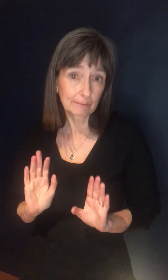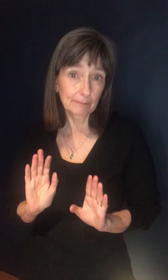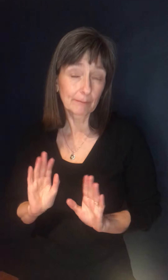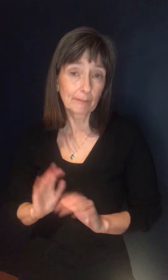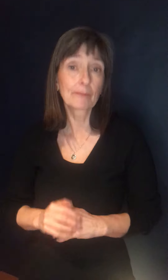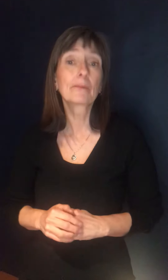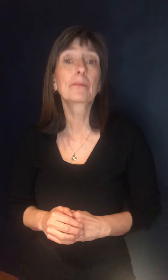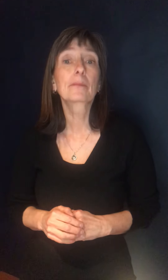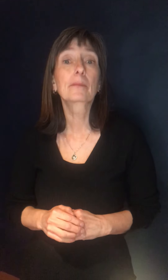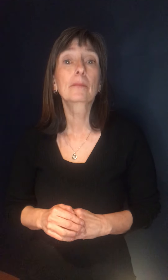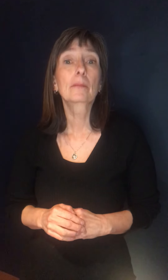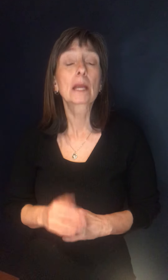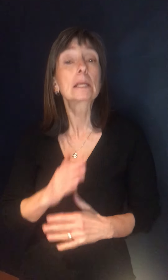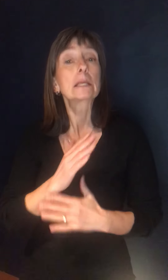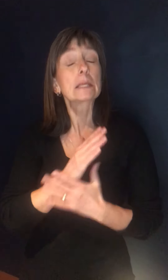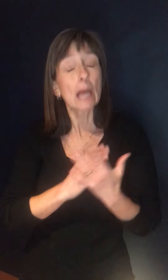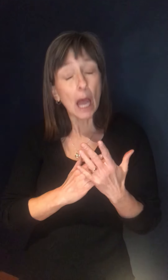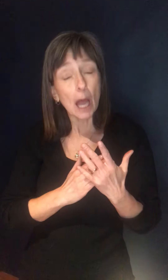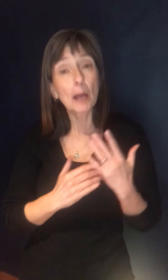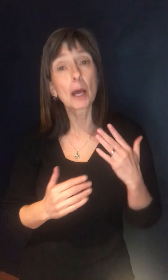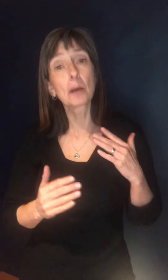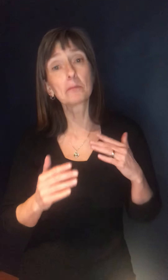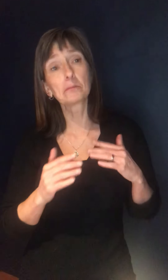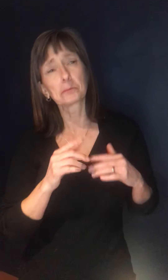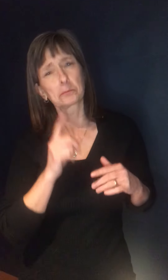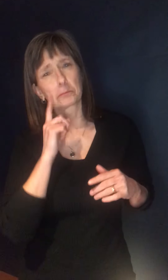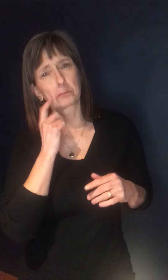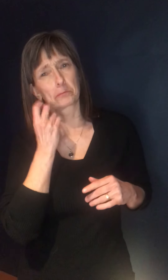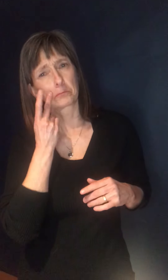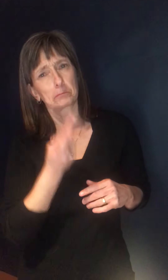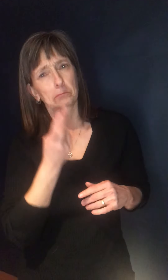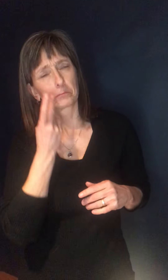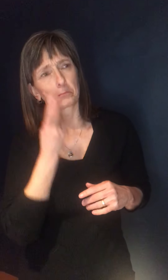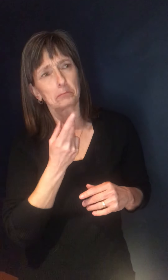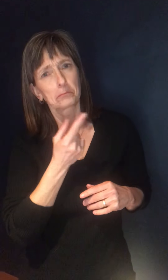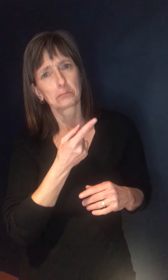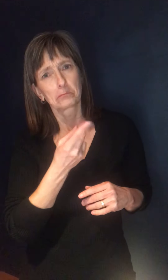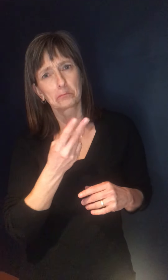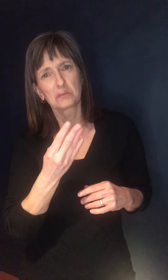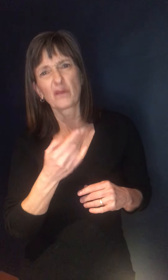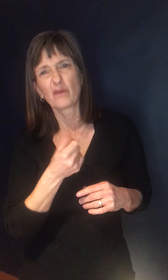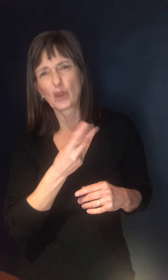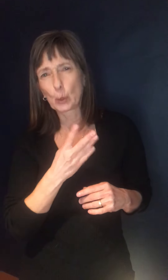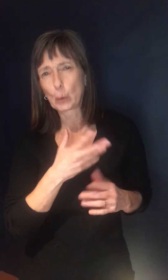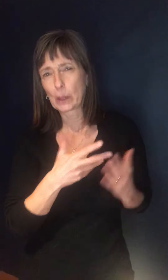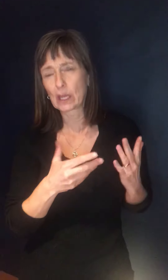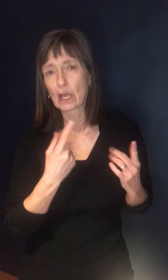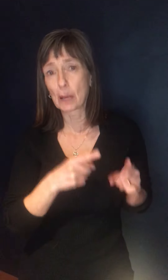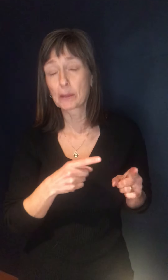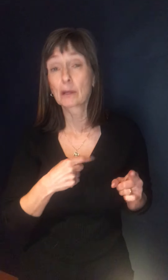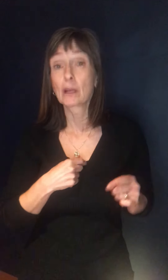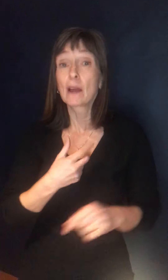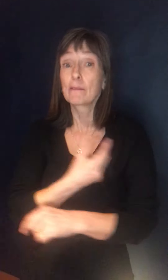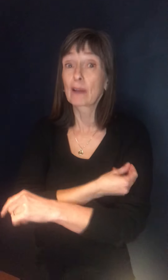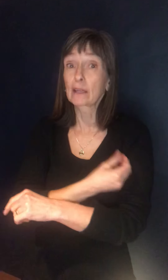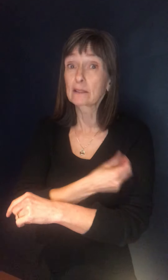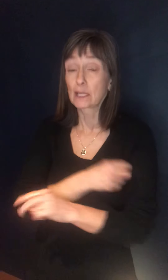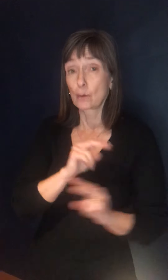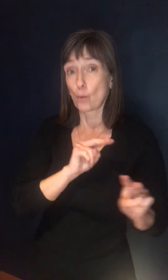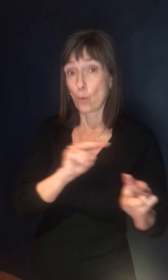have been some signals, uh, and you know, the whole process of vaccine, uh, vigilance, uh, this is what it does. We look for these